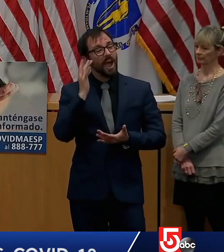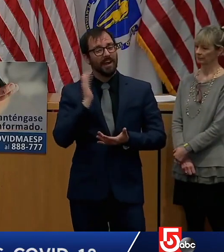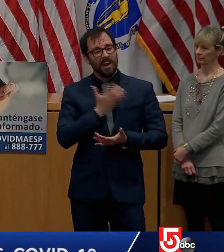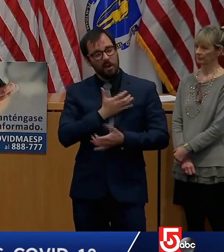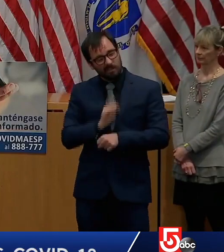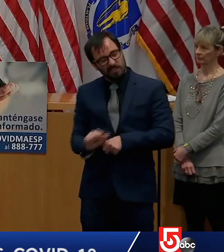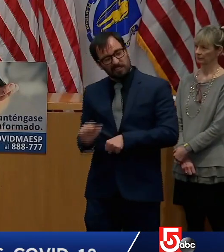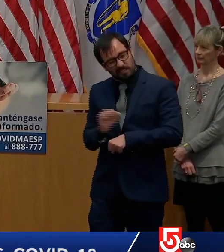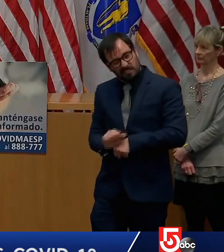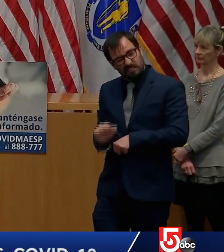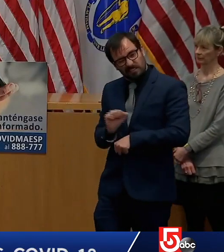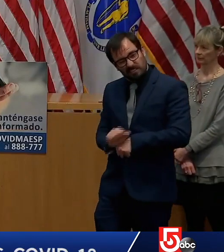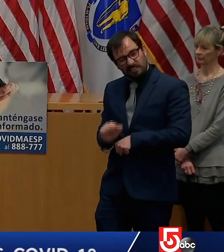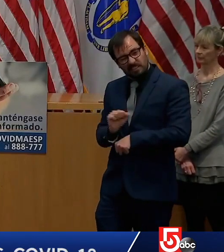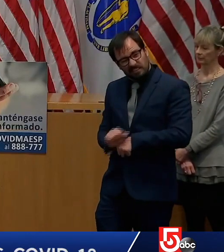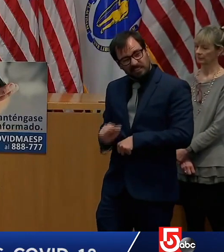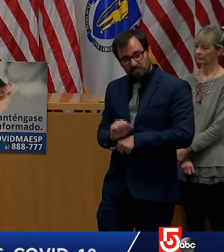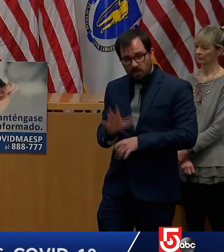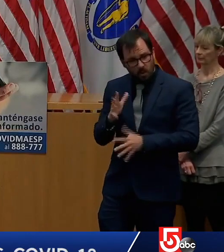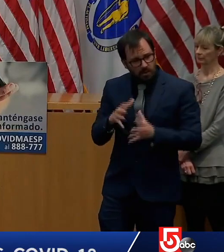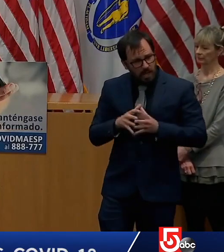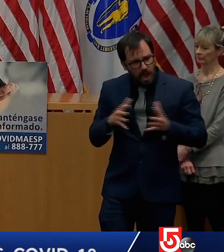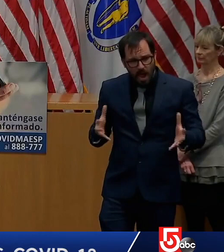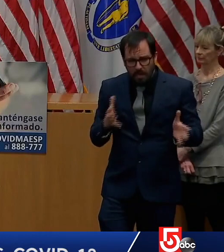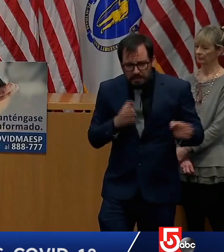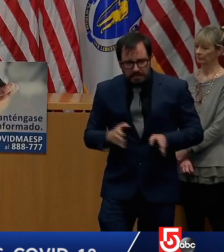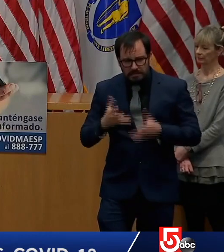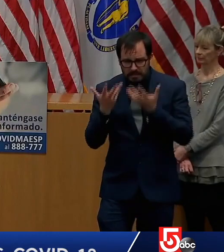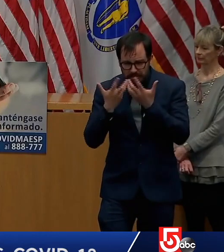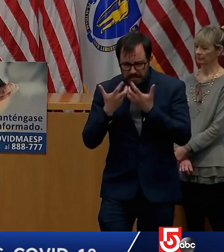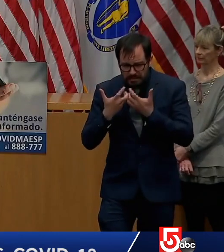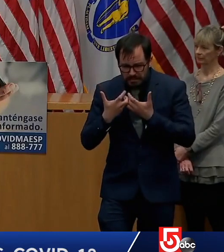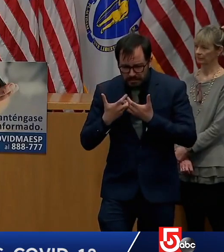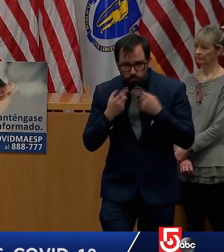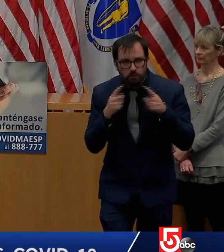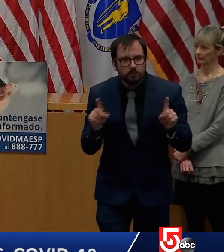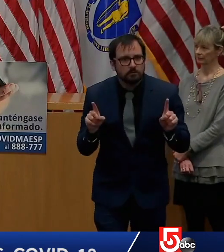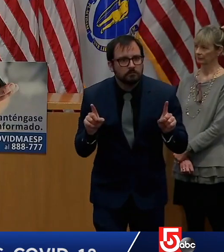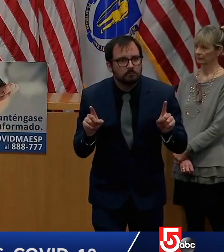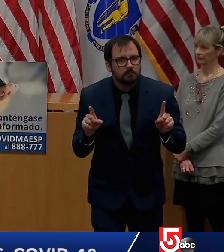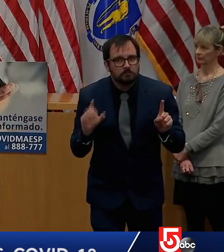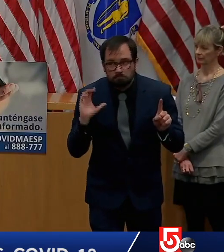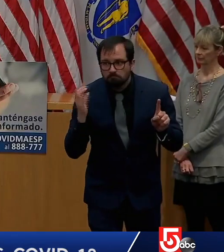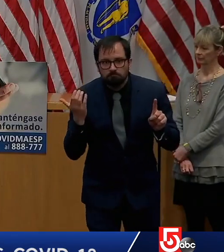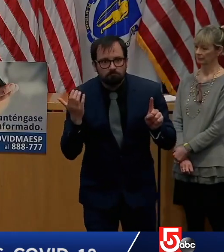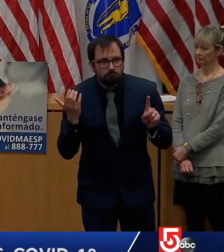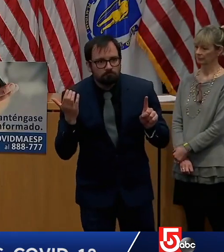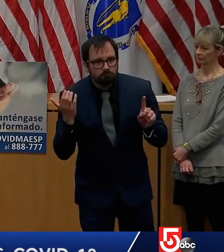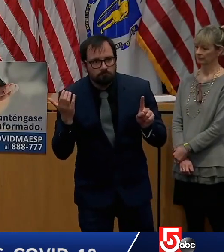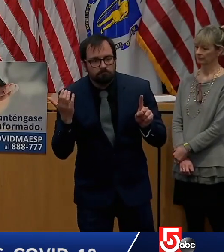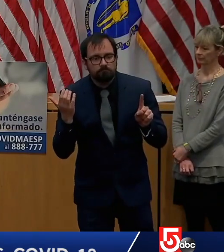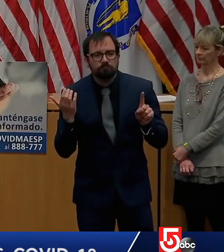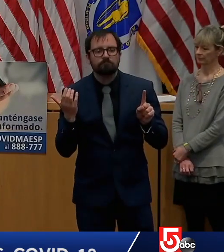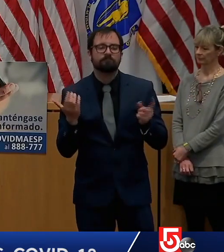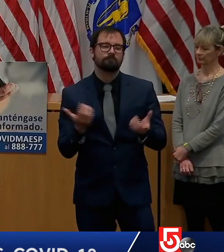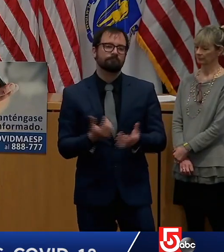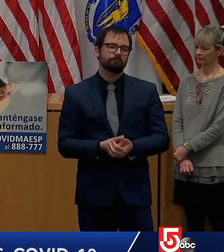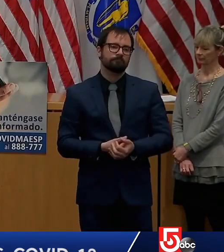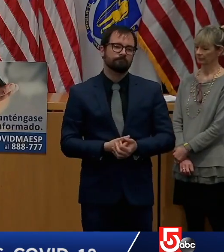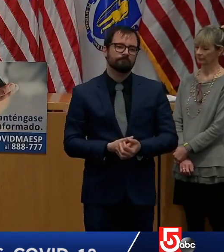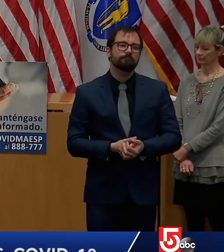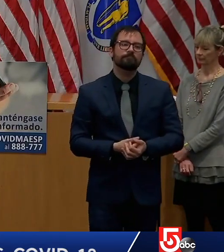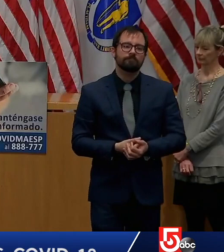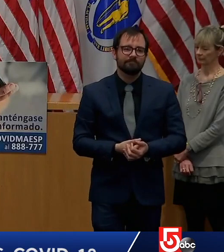absolutely purposeful with respect to what we were seeking to achieve, which was a change in the dynamic based on the early trends